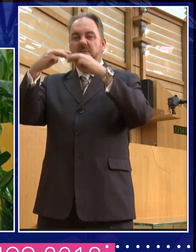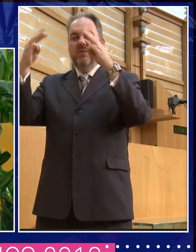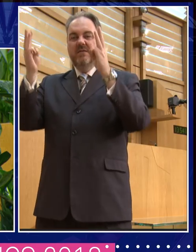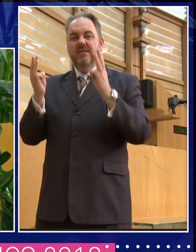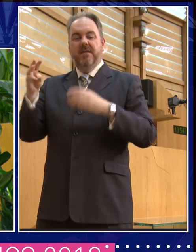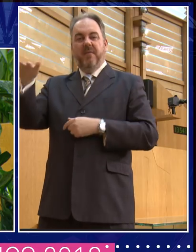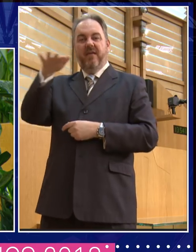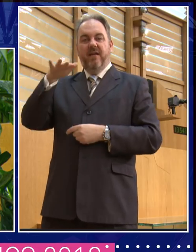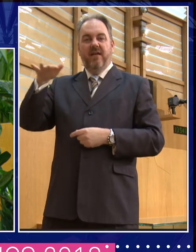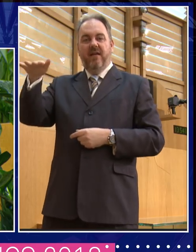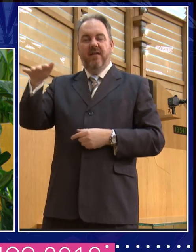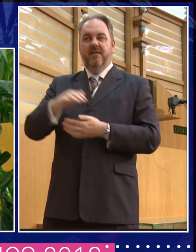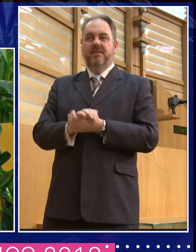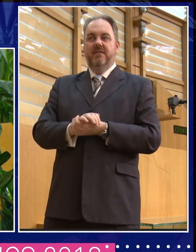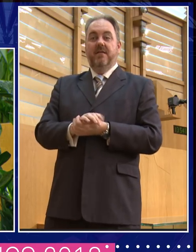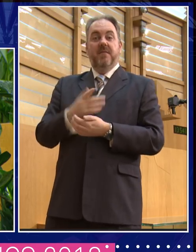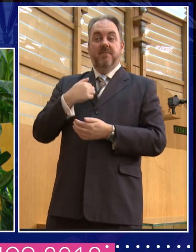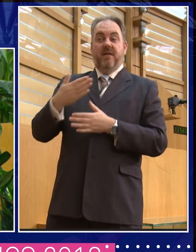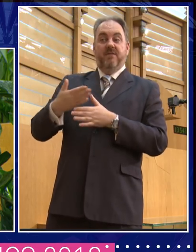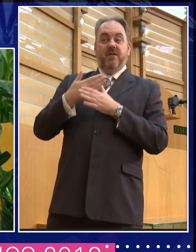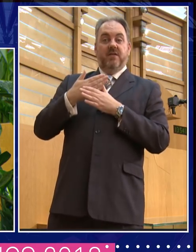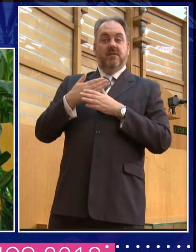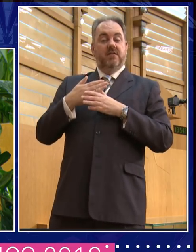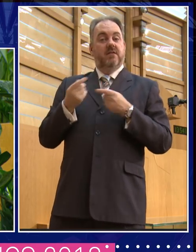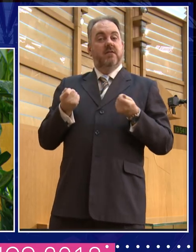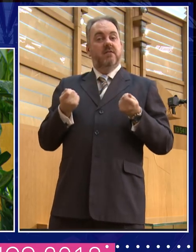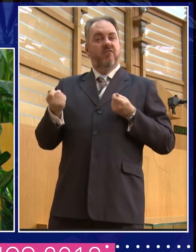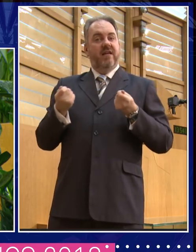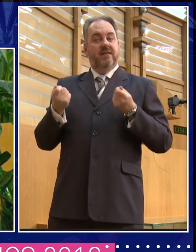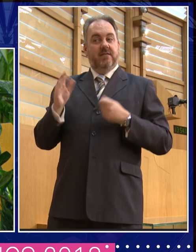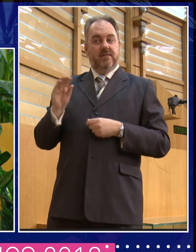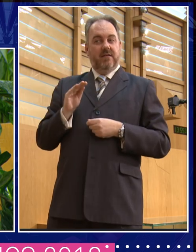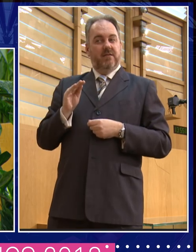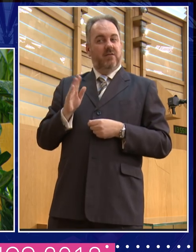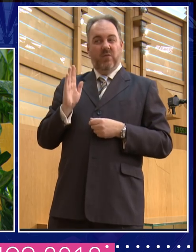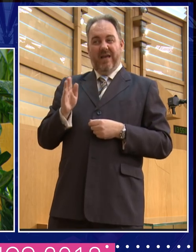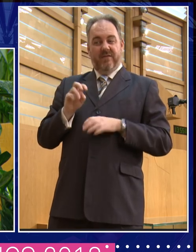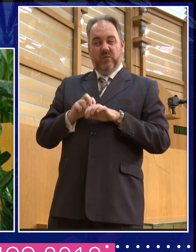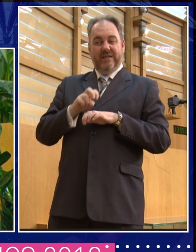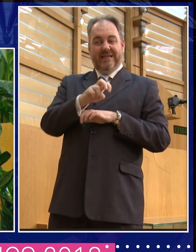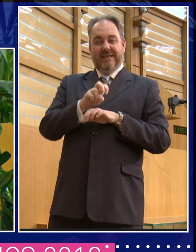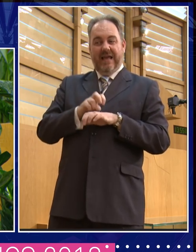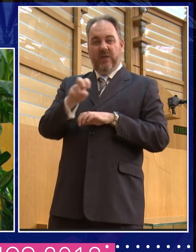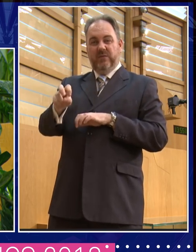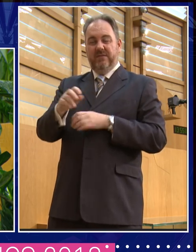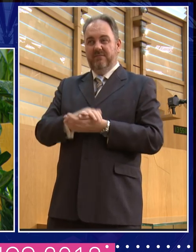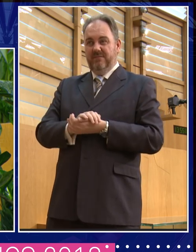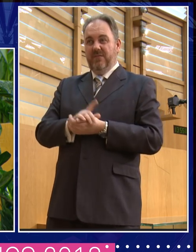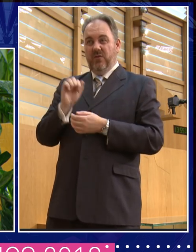you know, the first director I worked with said that if you never get out of this town, your viewers will have switched